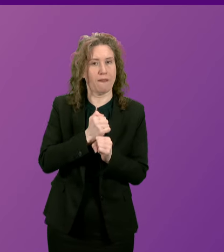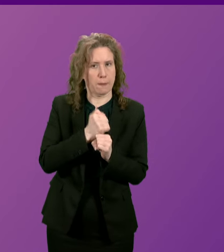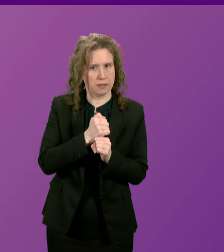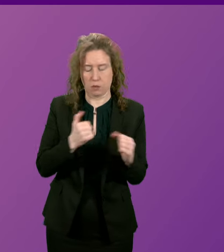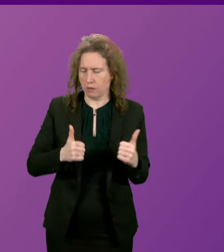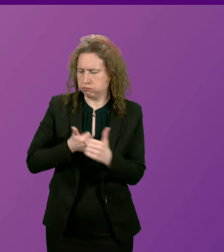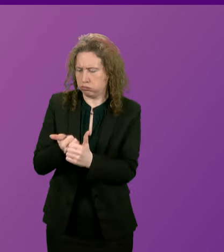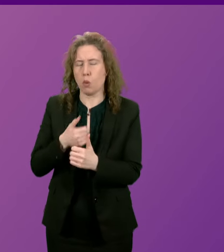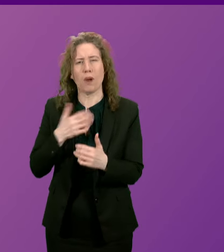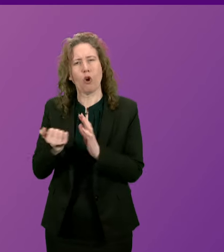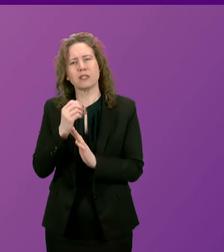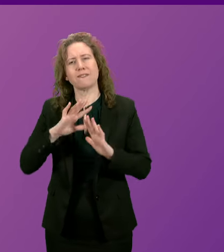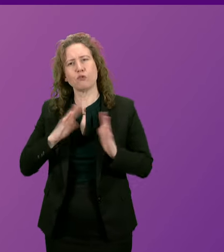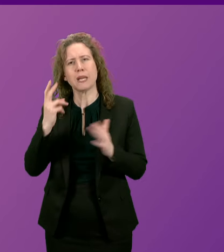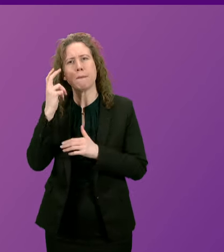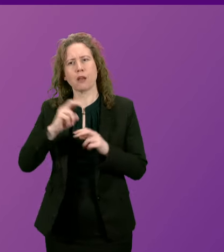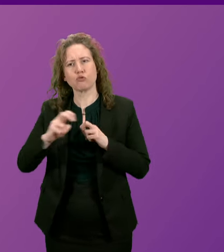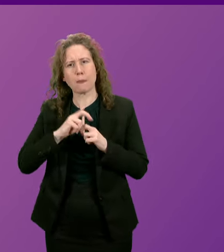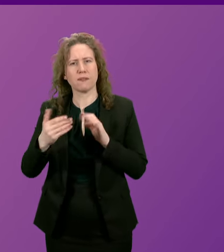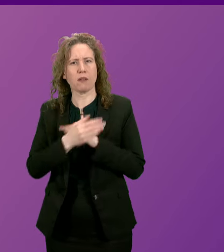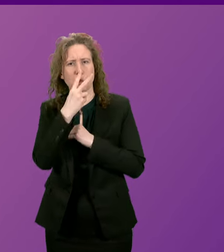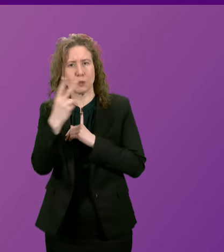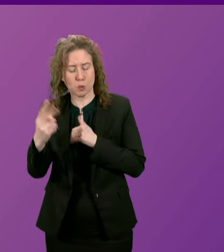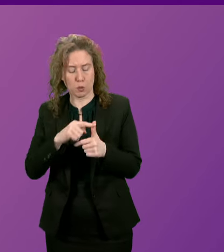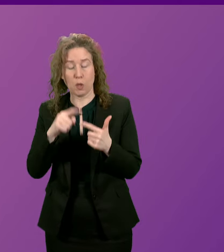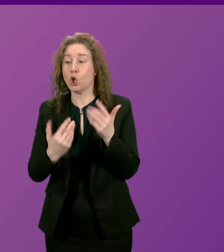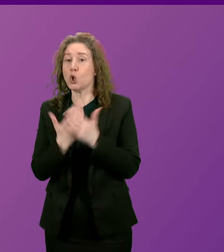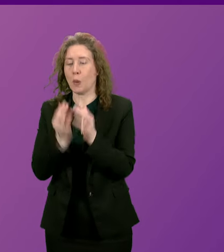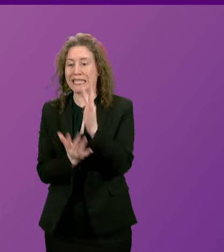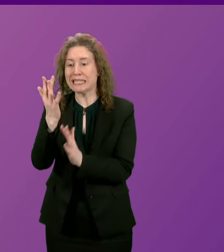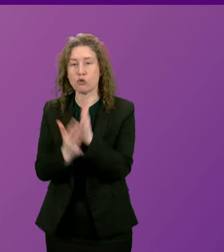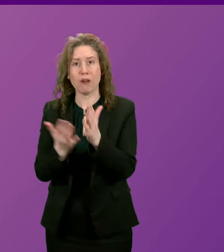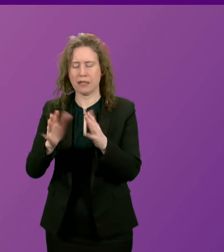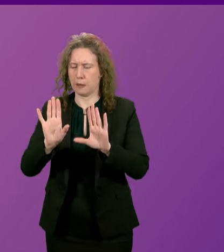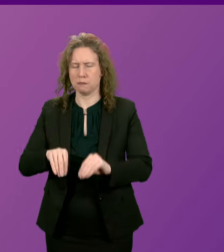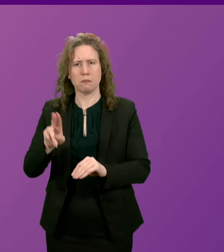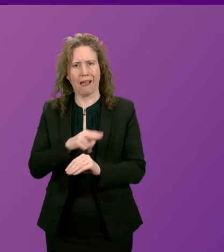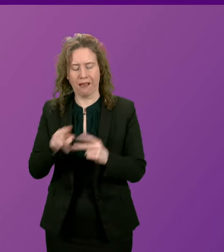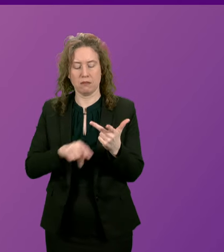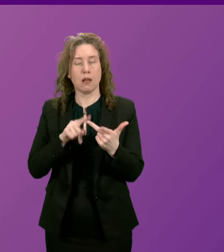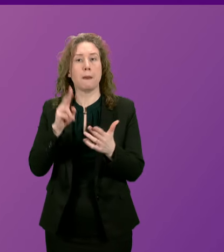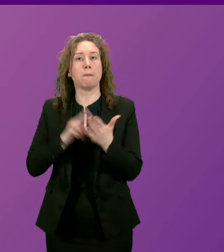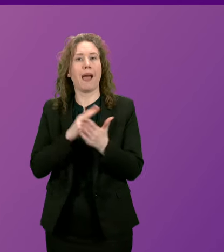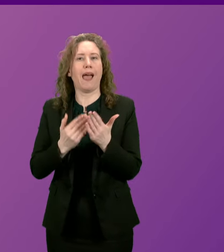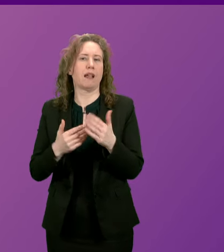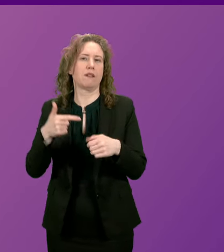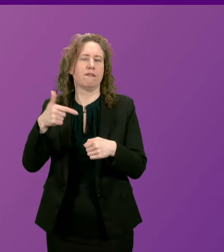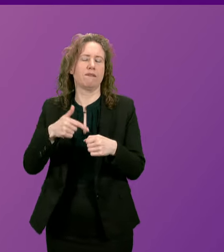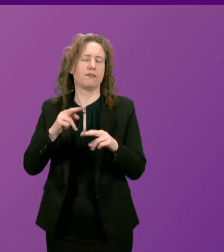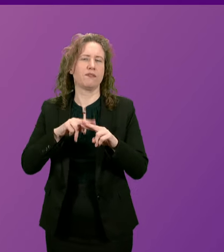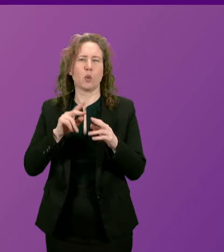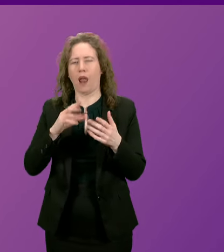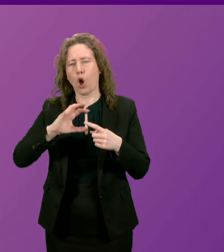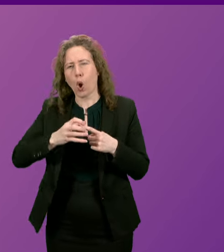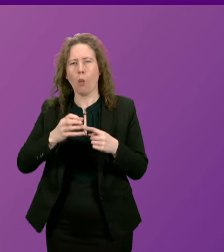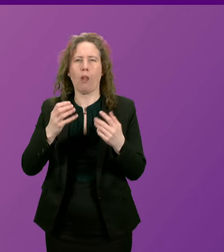Free bus travel for under-22s, banning new incinerators and ending fossil fuel heating in new built homes. These